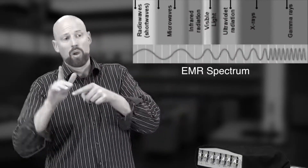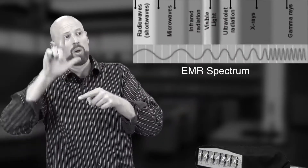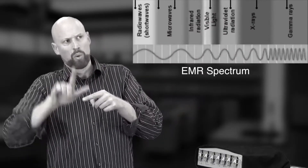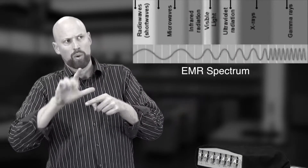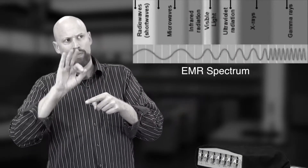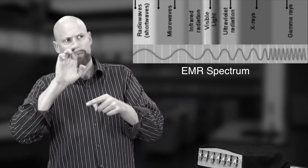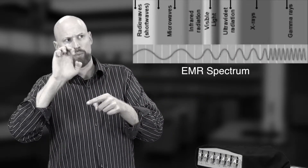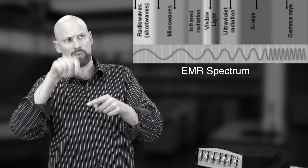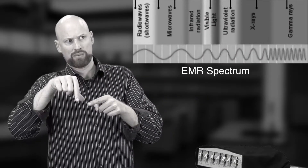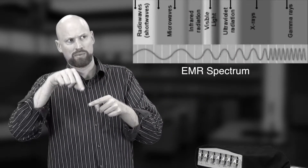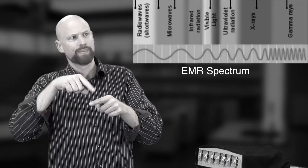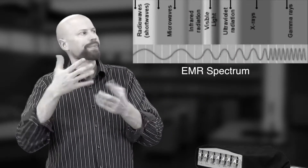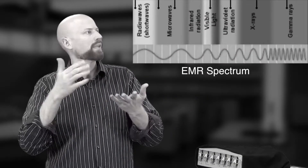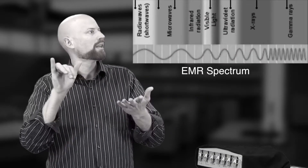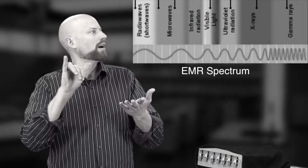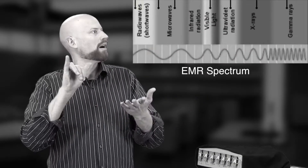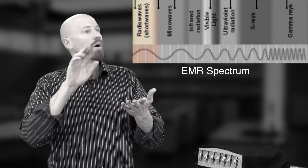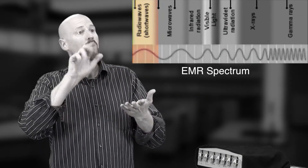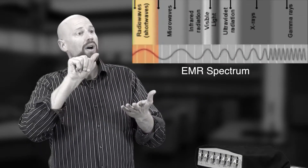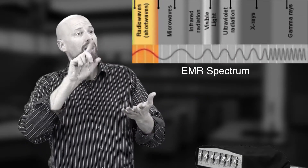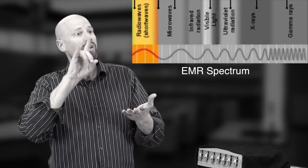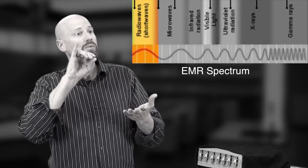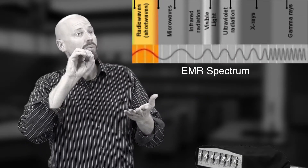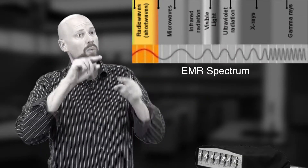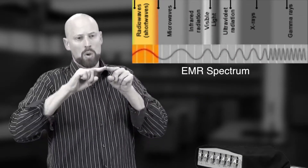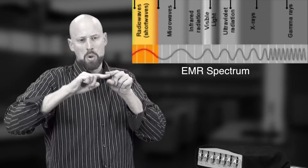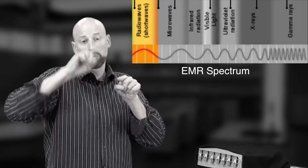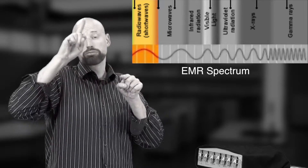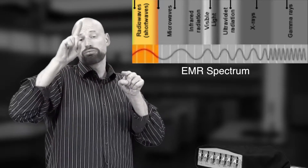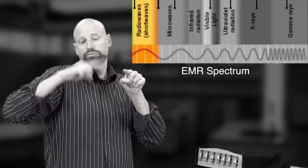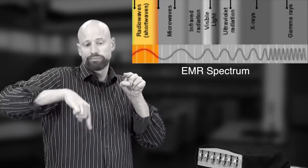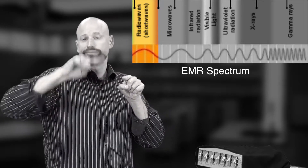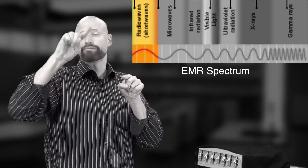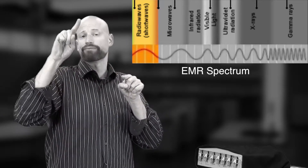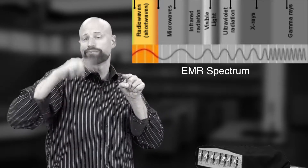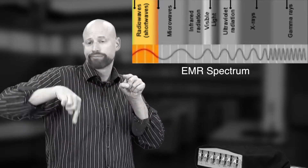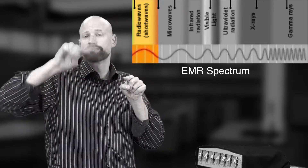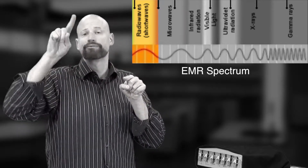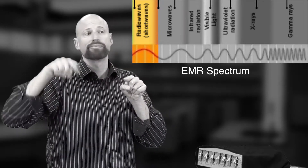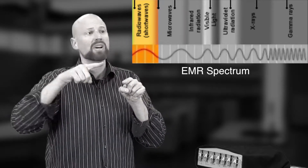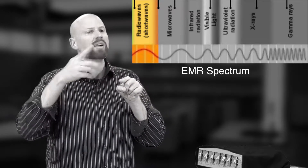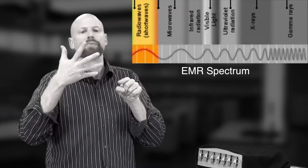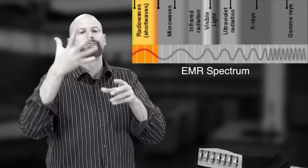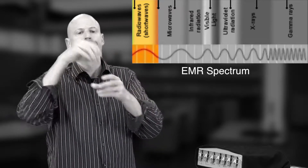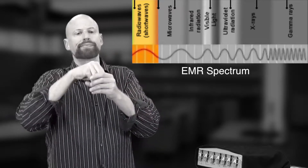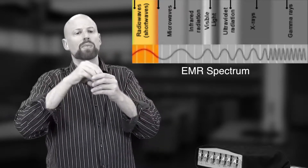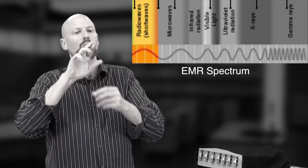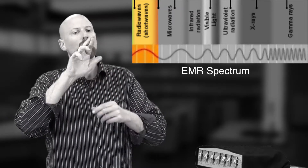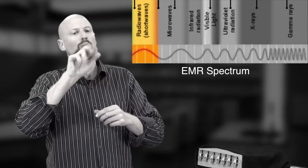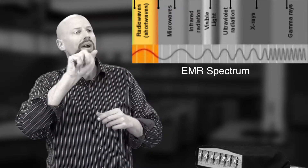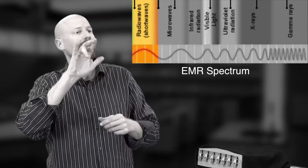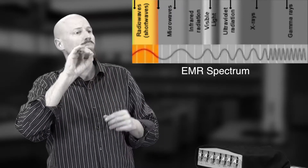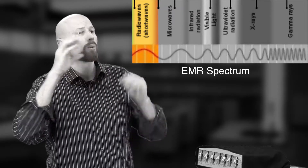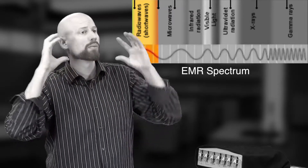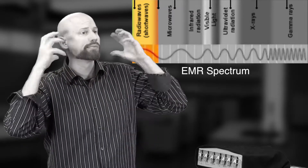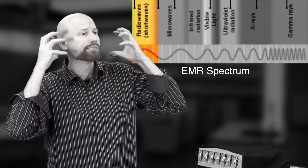of the spectrum, you have low-frequency, long-wavelength waves called radio waves. And you might find this in, say, a radio.